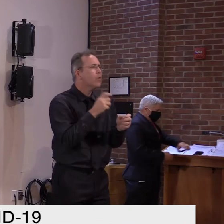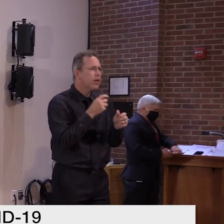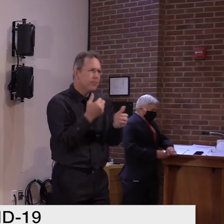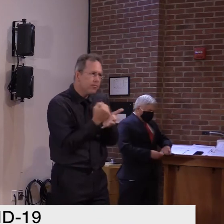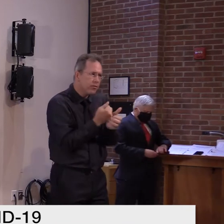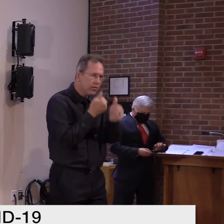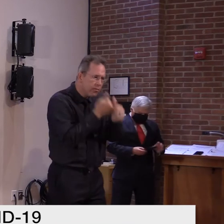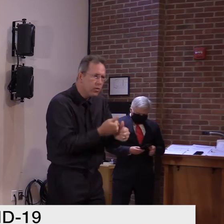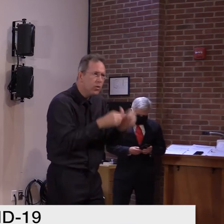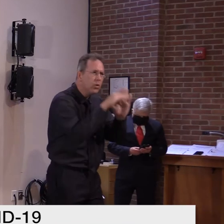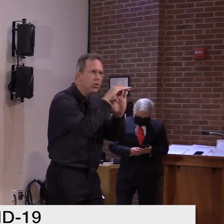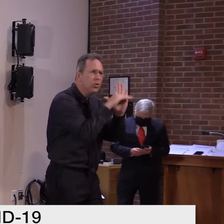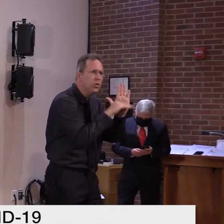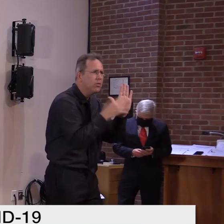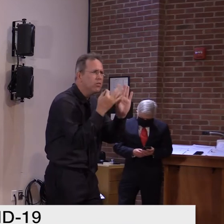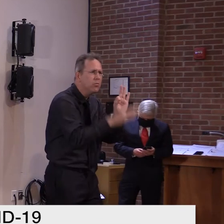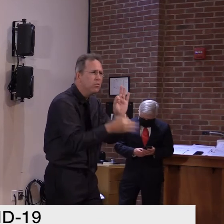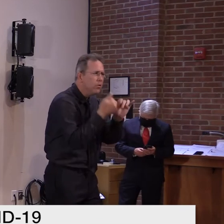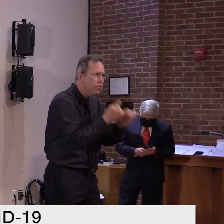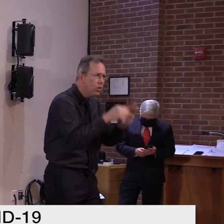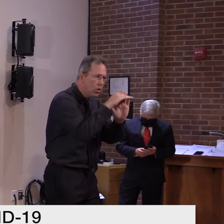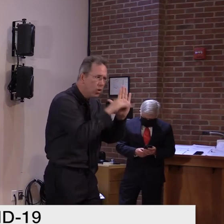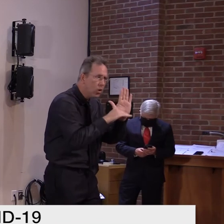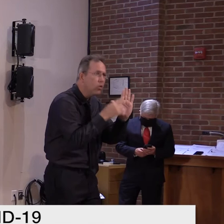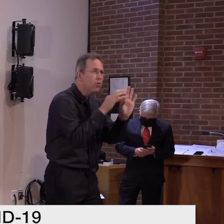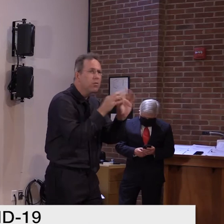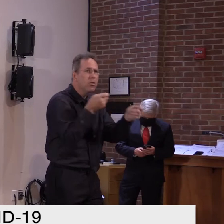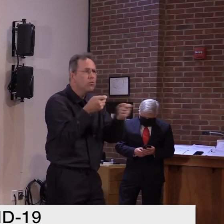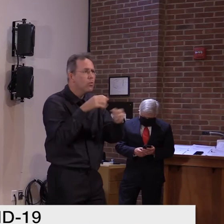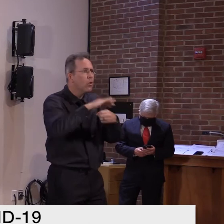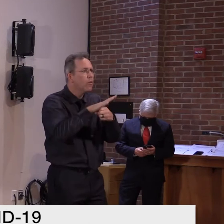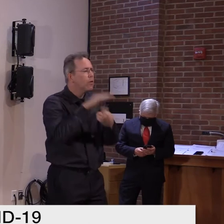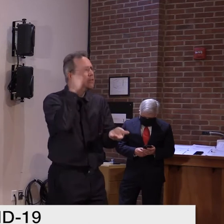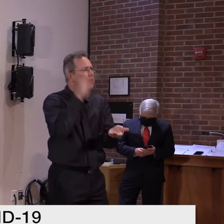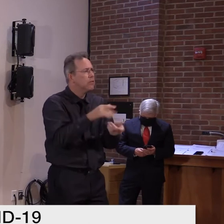control, the quicker we can get back to what we experienced before.